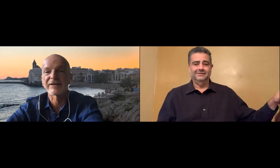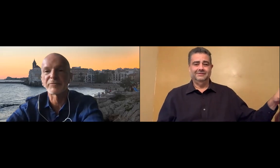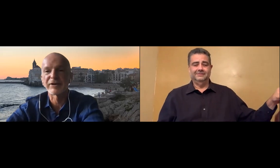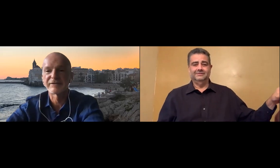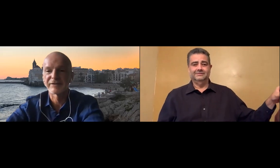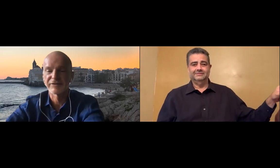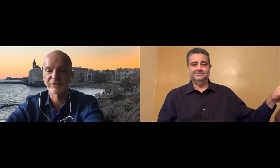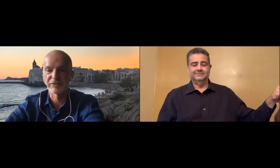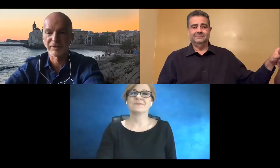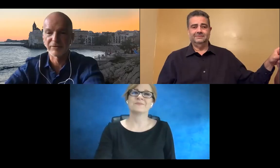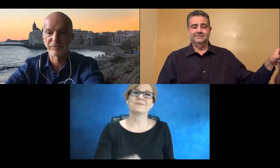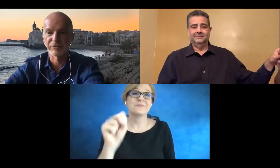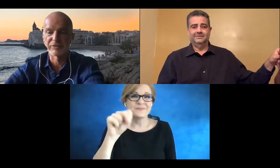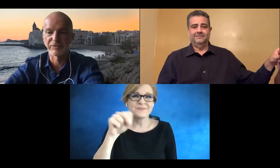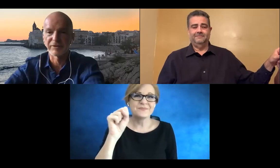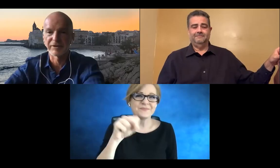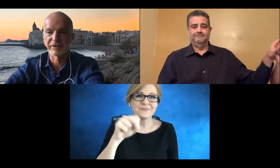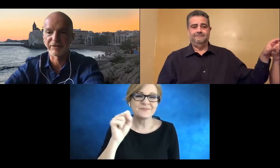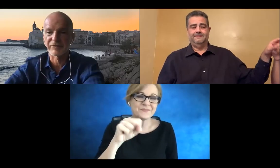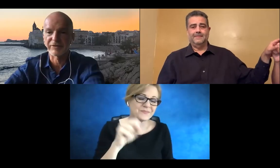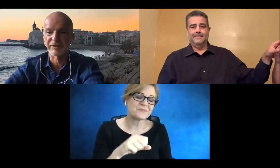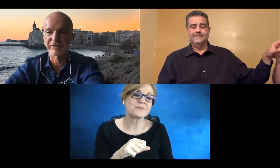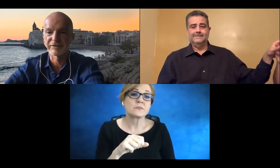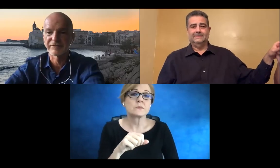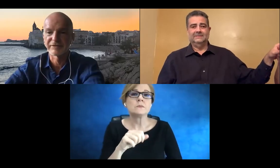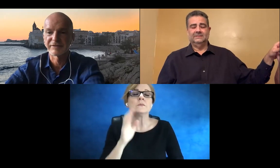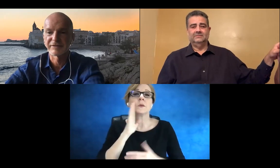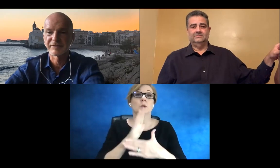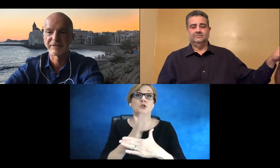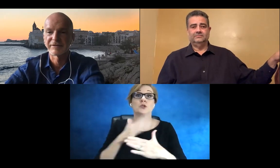Yes, Brian, so I will do screen share.